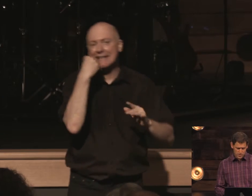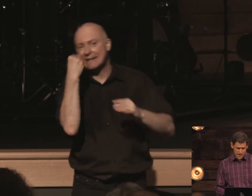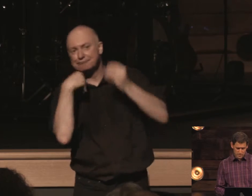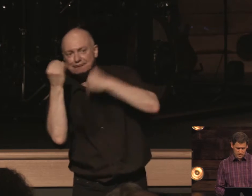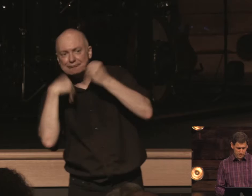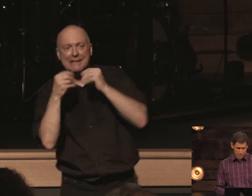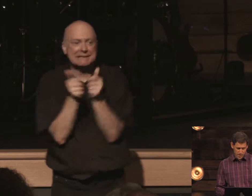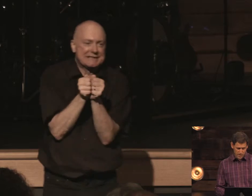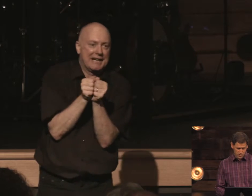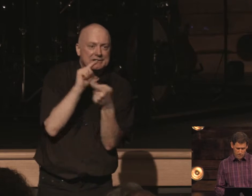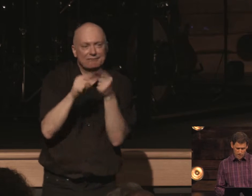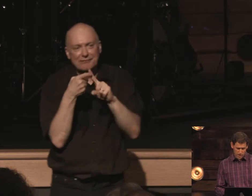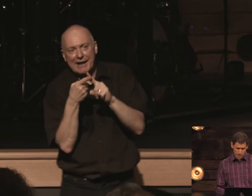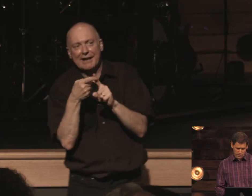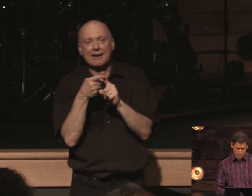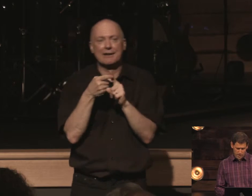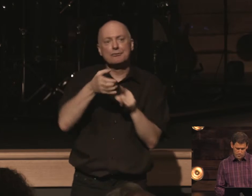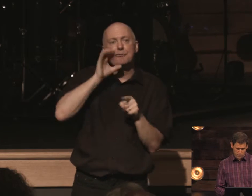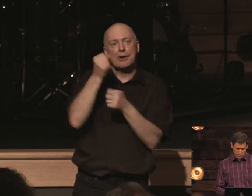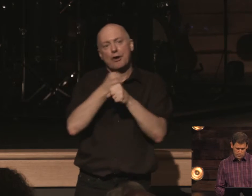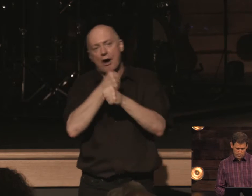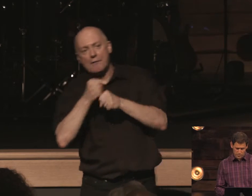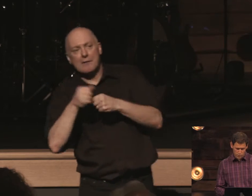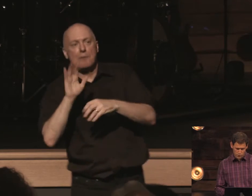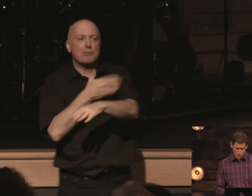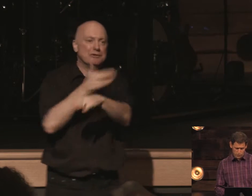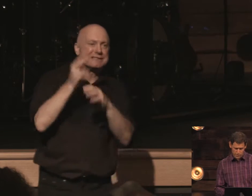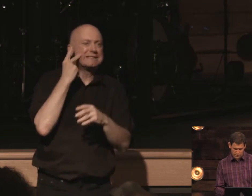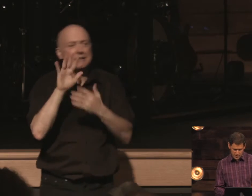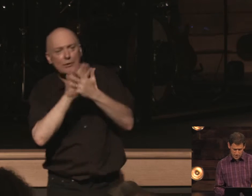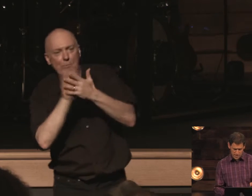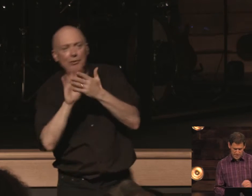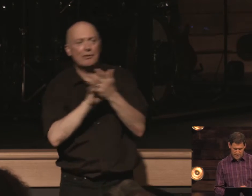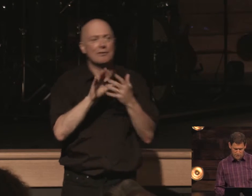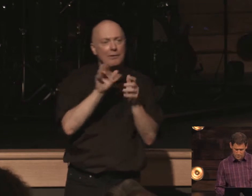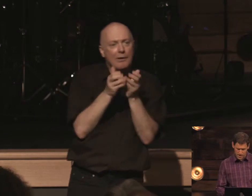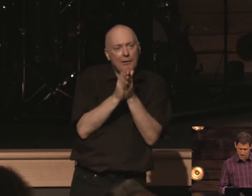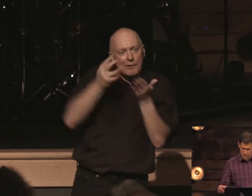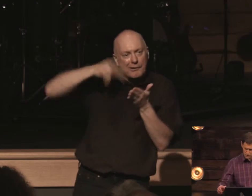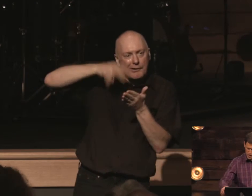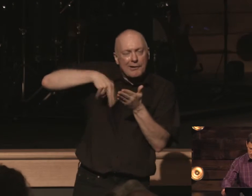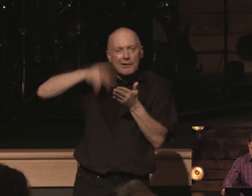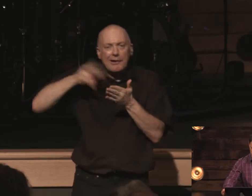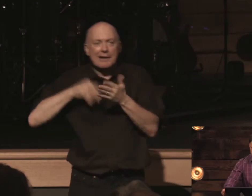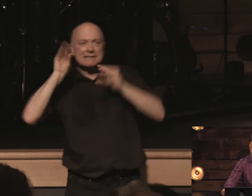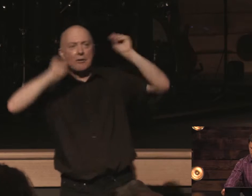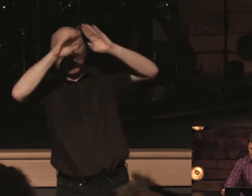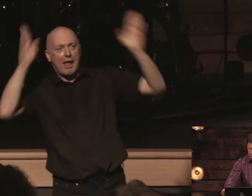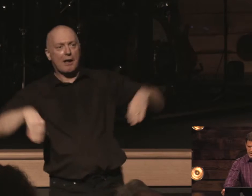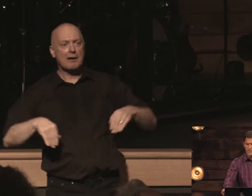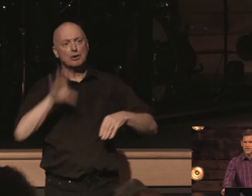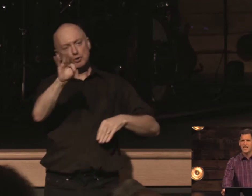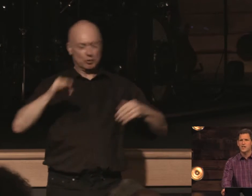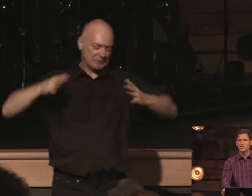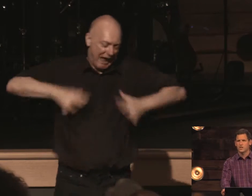text a friend drink coffee play music see a movie read fiction decorate my house choose a new outfit plan a vacation